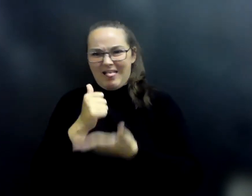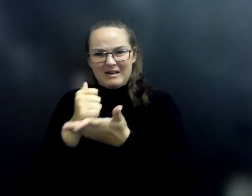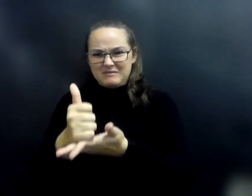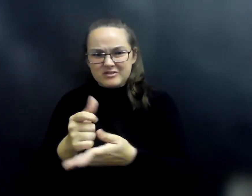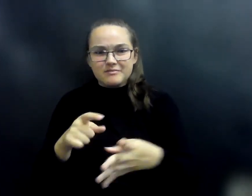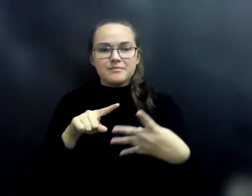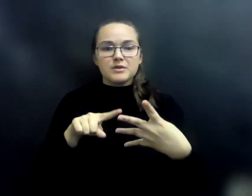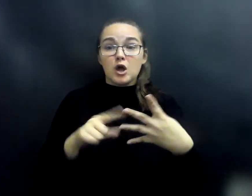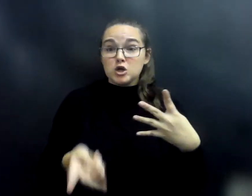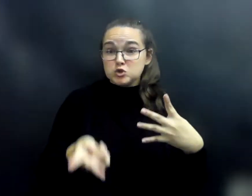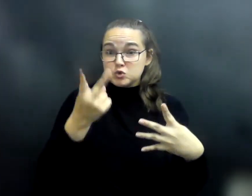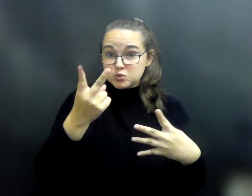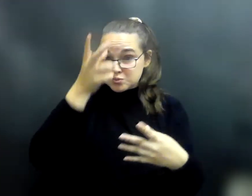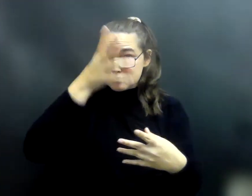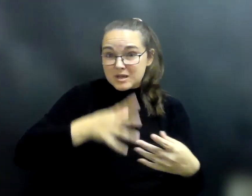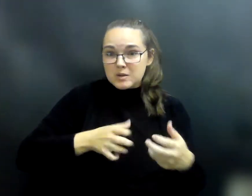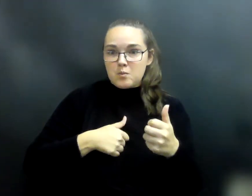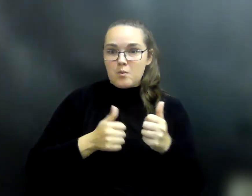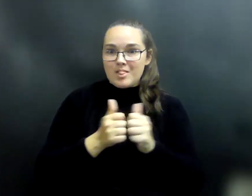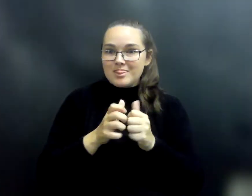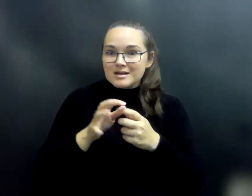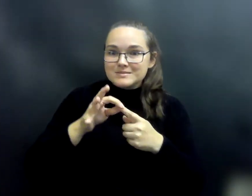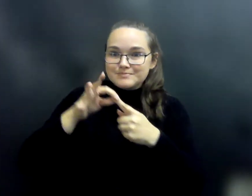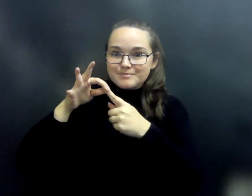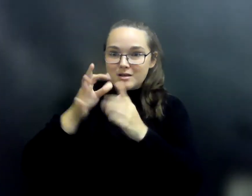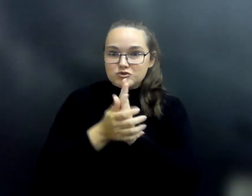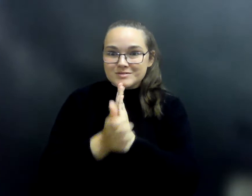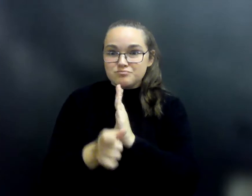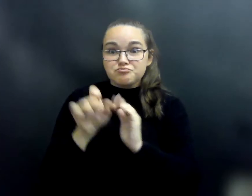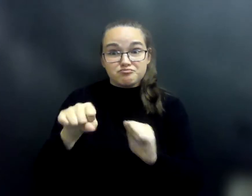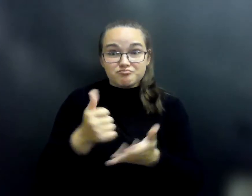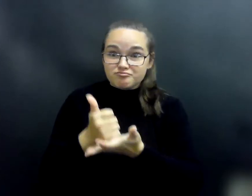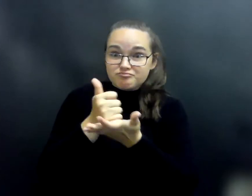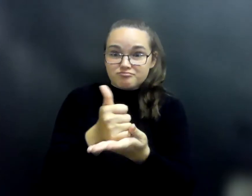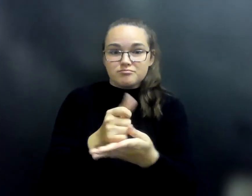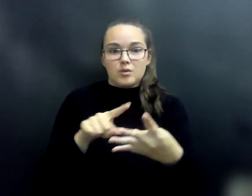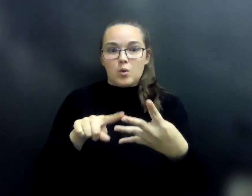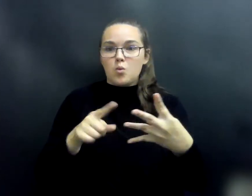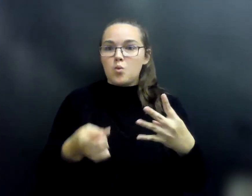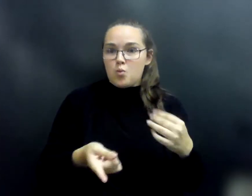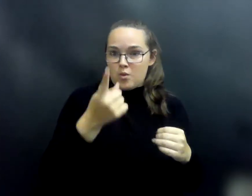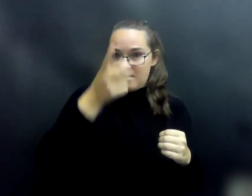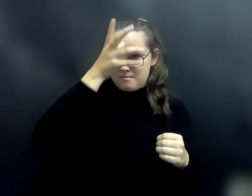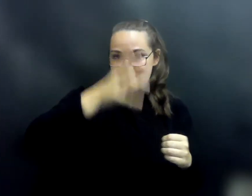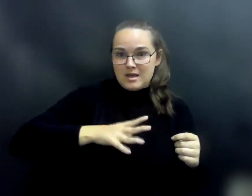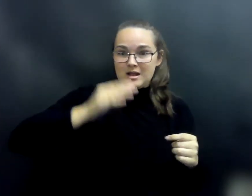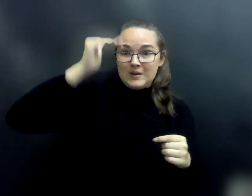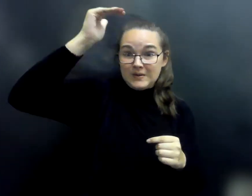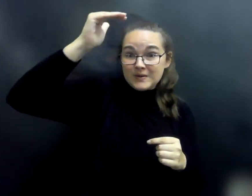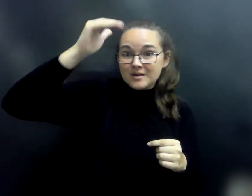Two men with special skills that can help him. C. One man who is tall and one man who is skinny. D.